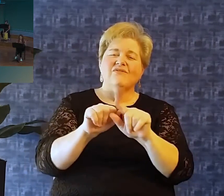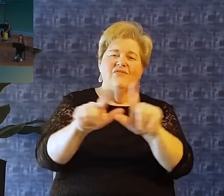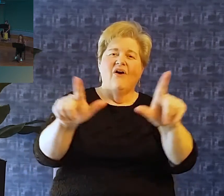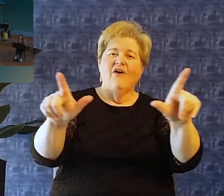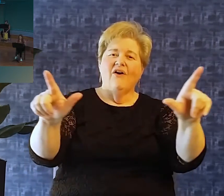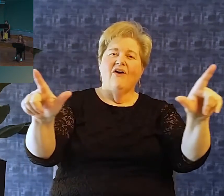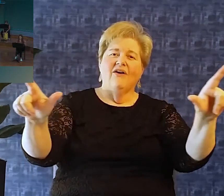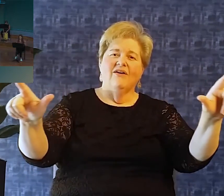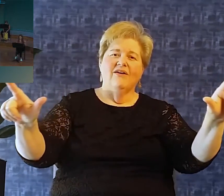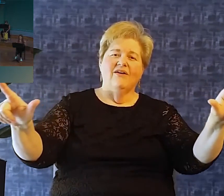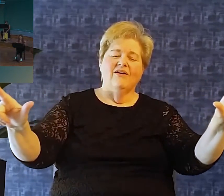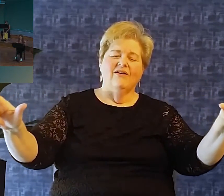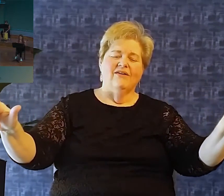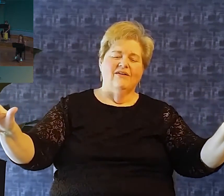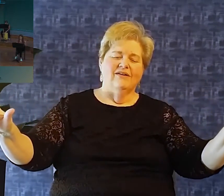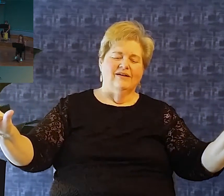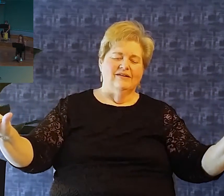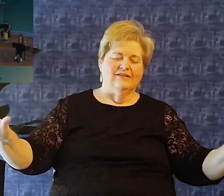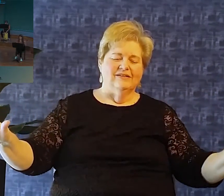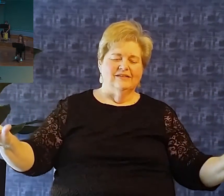of all